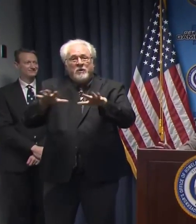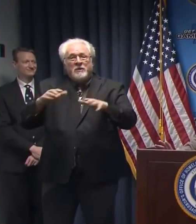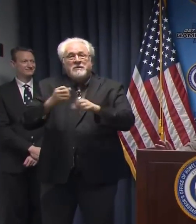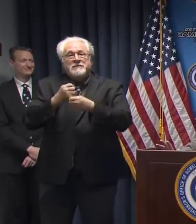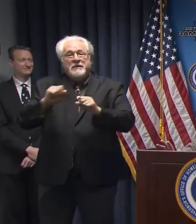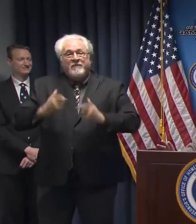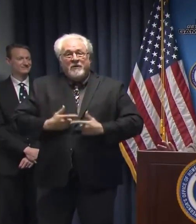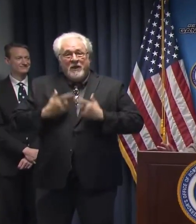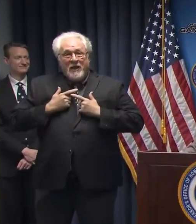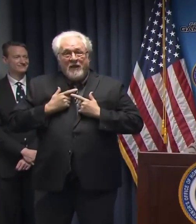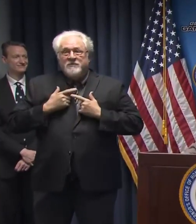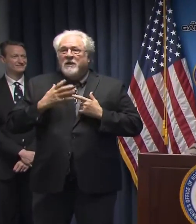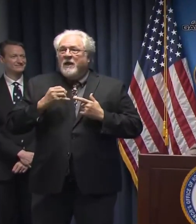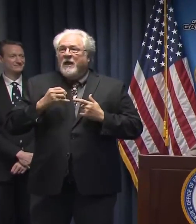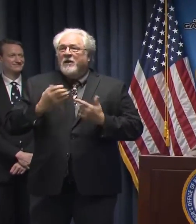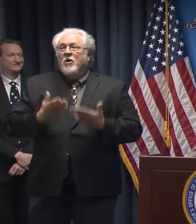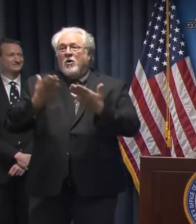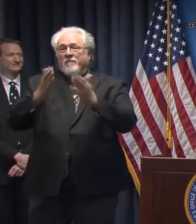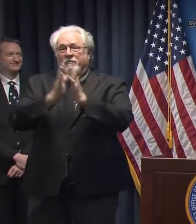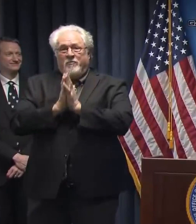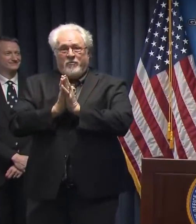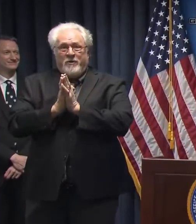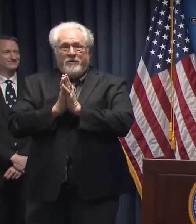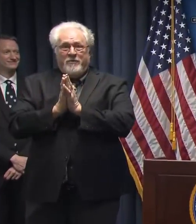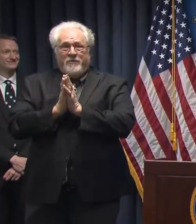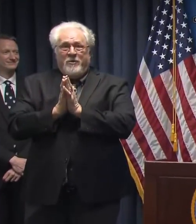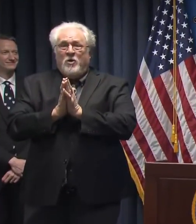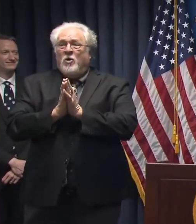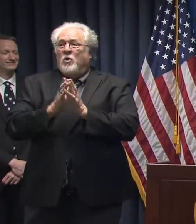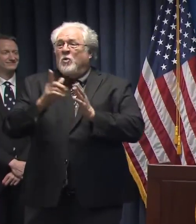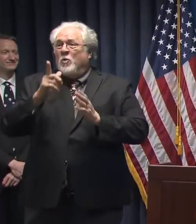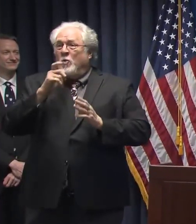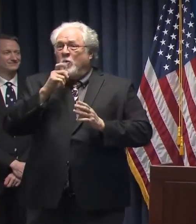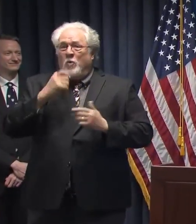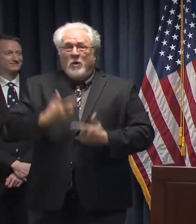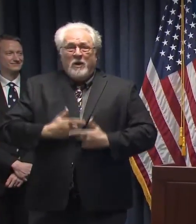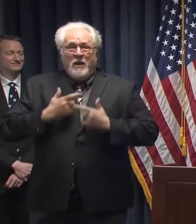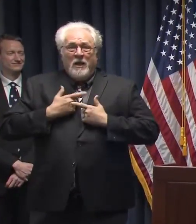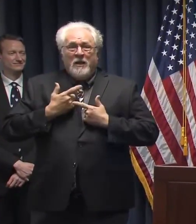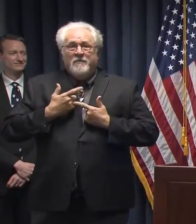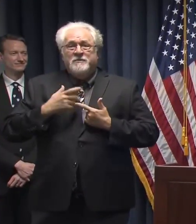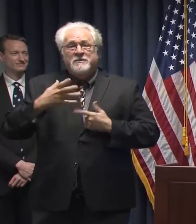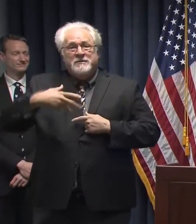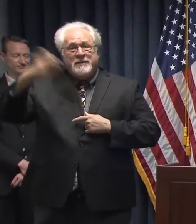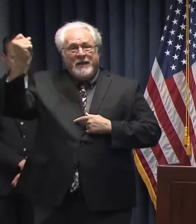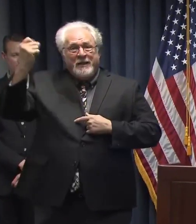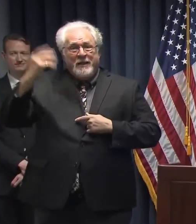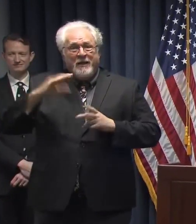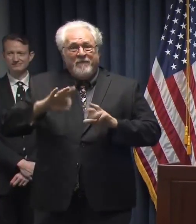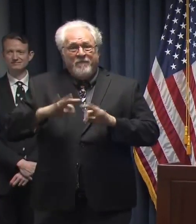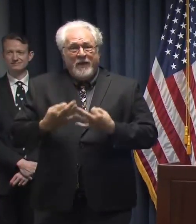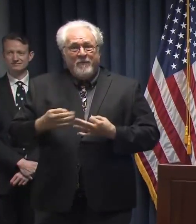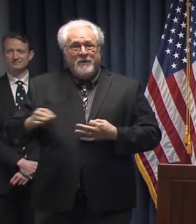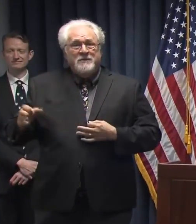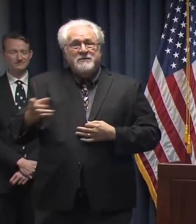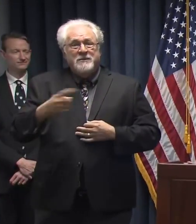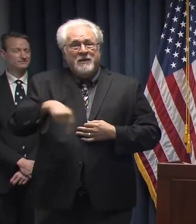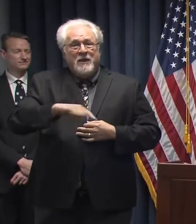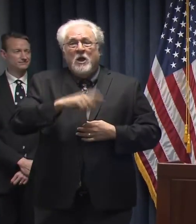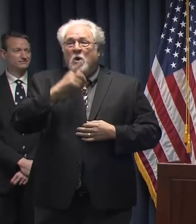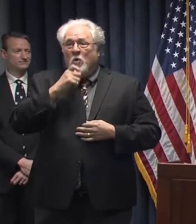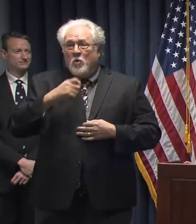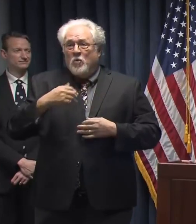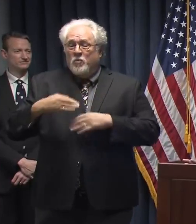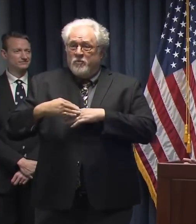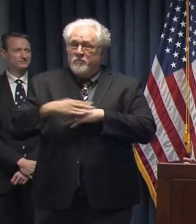and offer up a prayer. For those whose lives have been taken and their families, and for those who are afflicted by